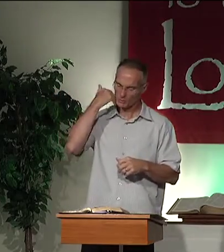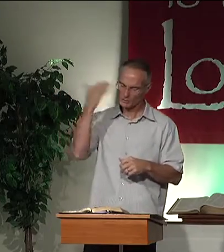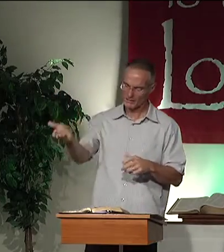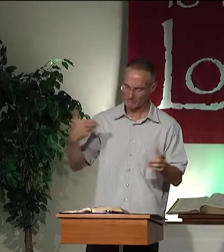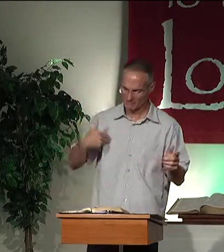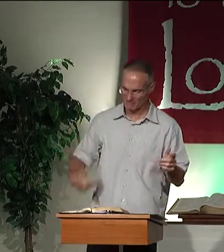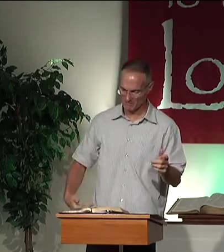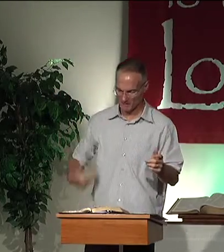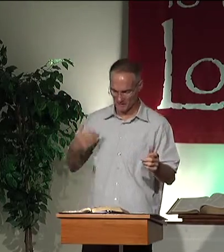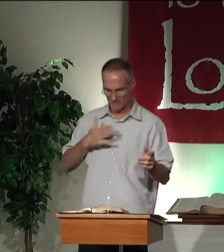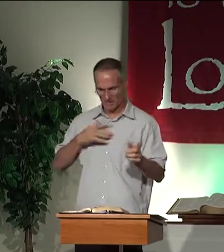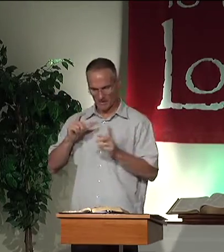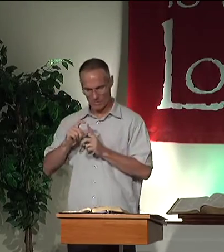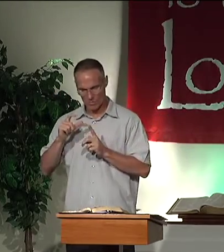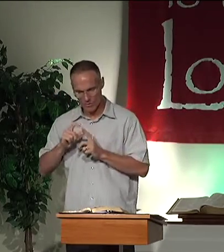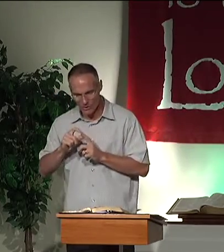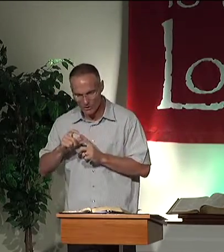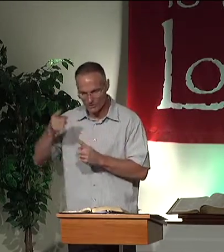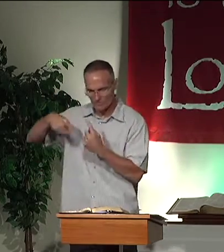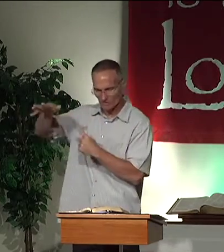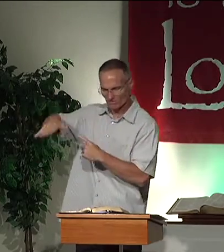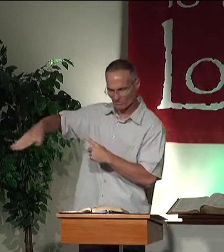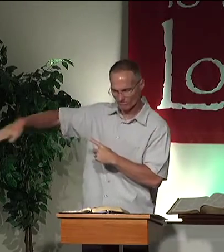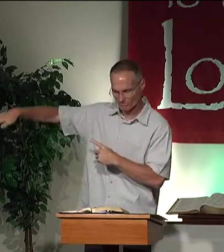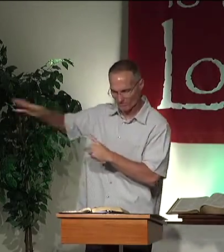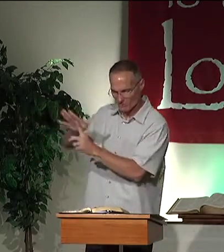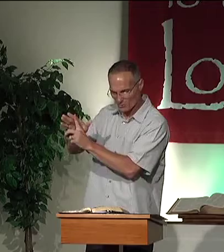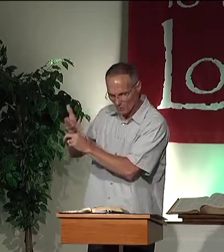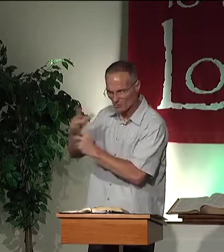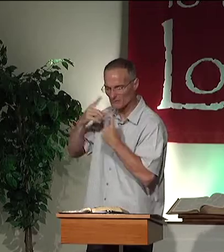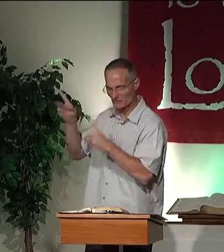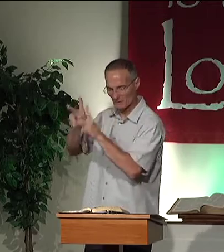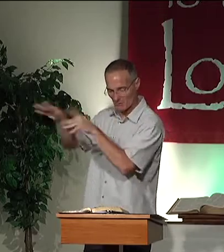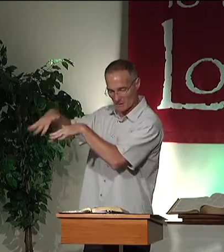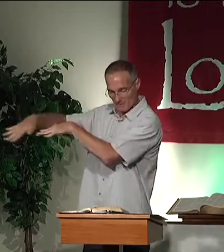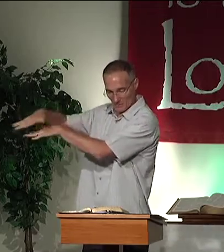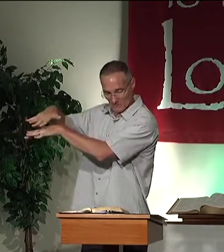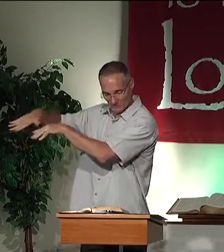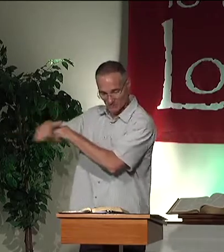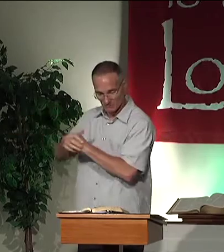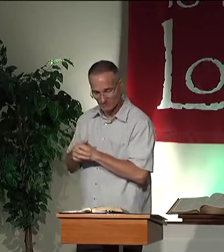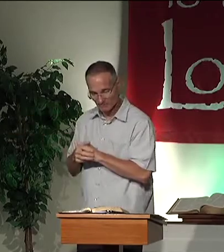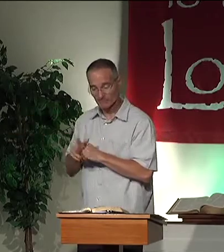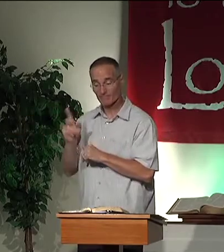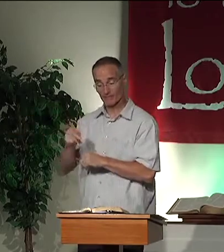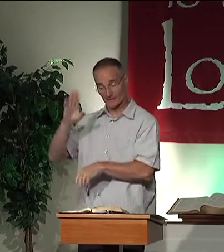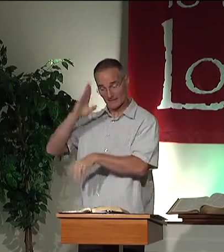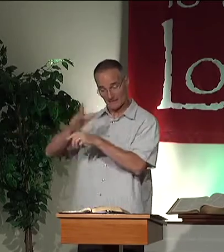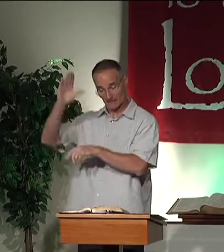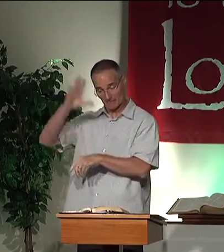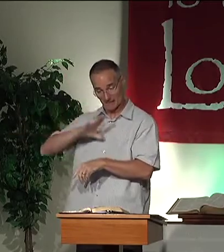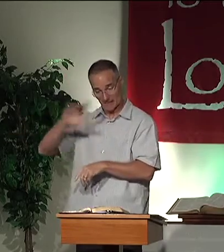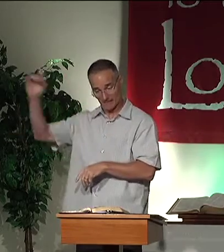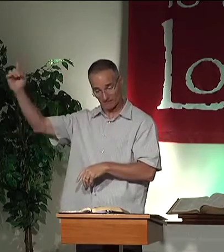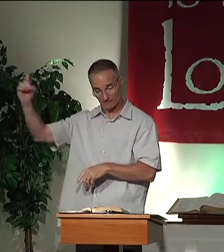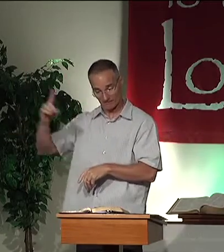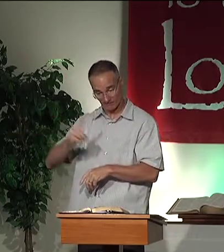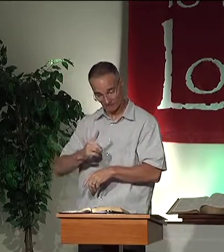If anyone is ashamed of me and my words in this adulterous and sinful generation, the Son of